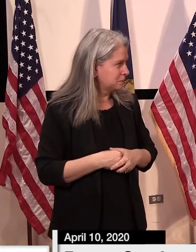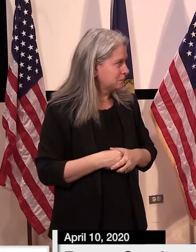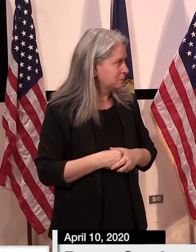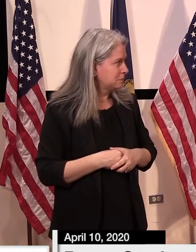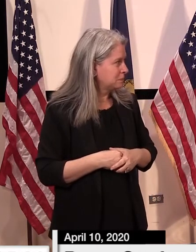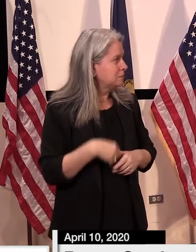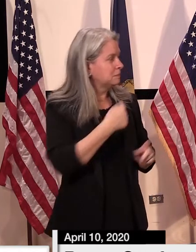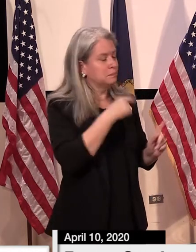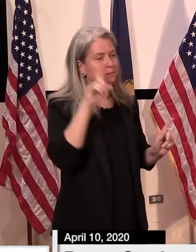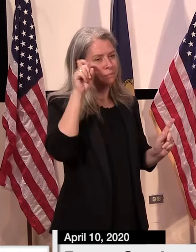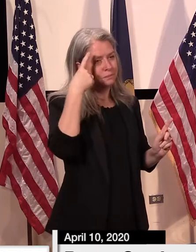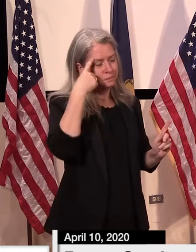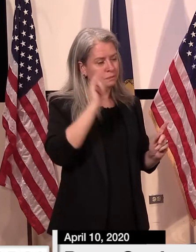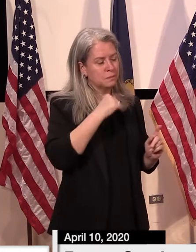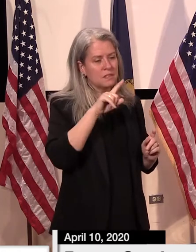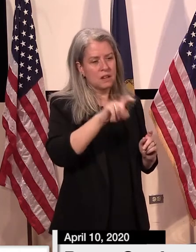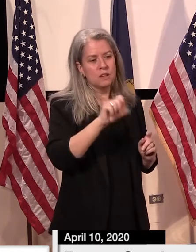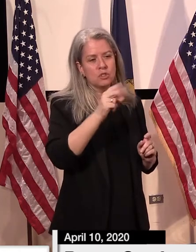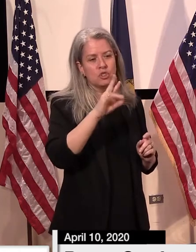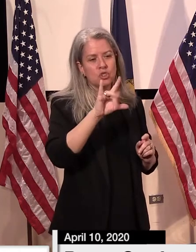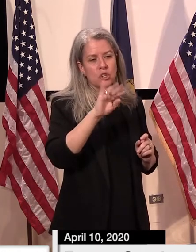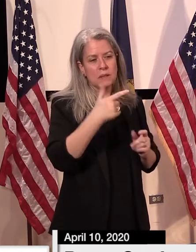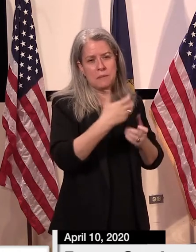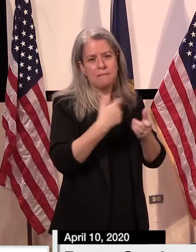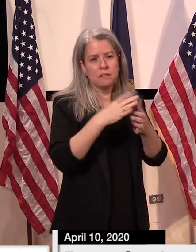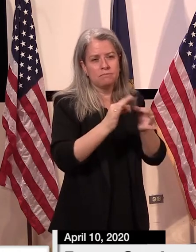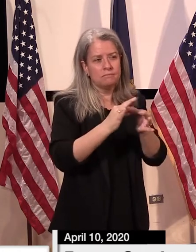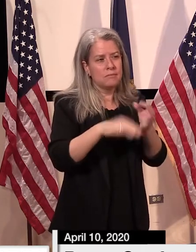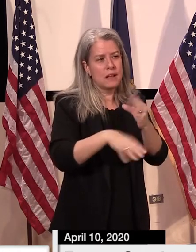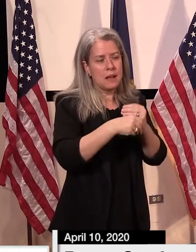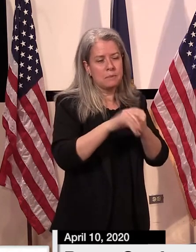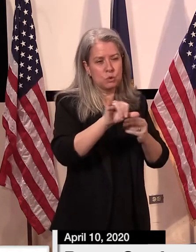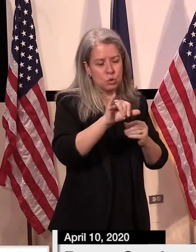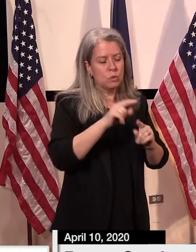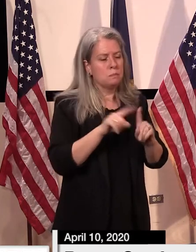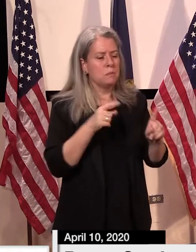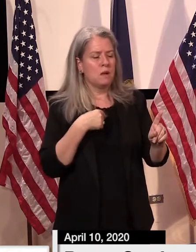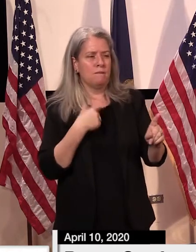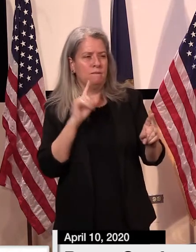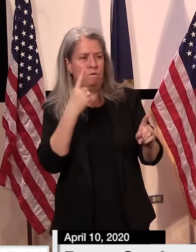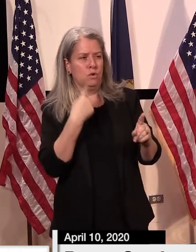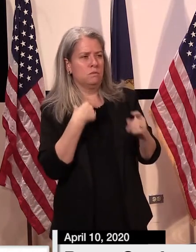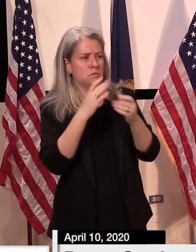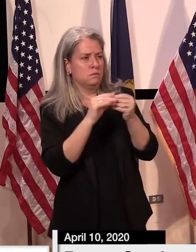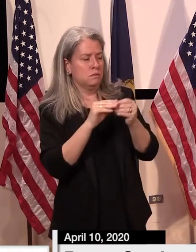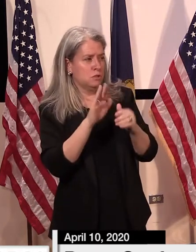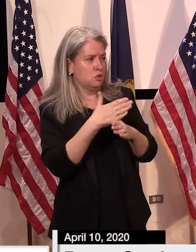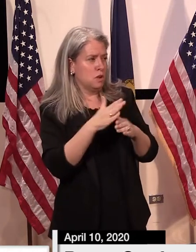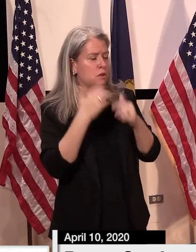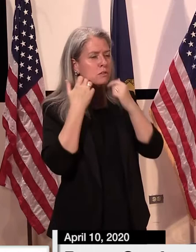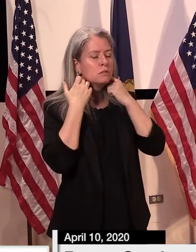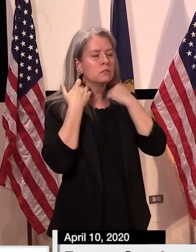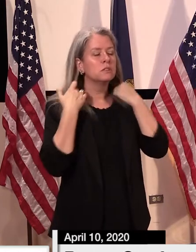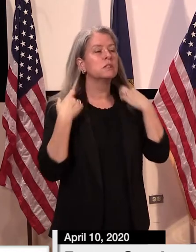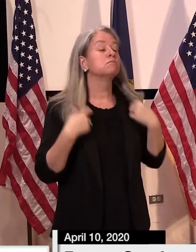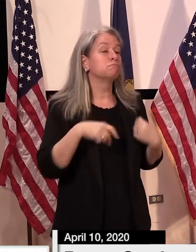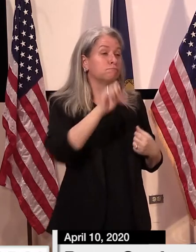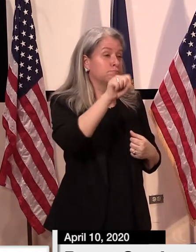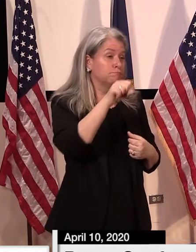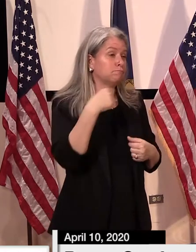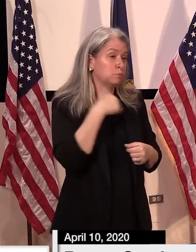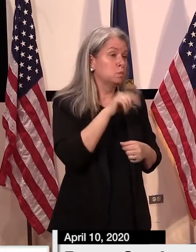As well, I'll ask Mike Scherling to comment here in a minute. But I thought I would share as well that we are